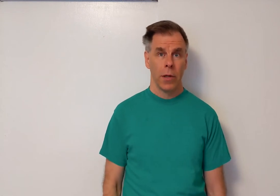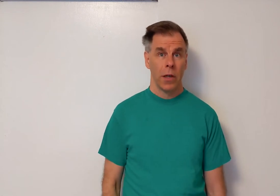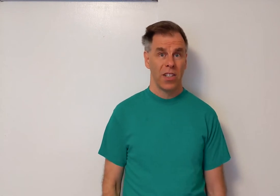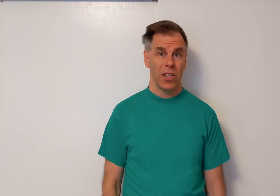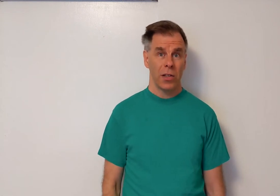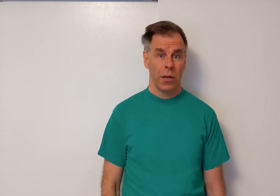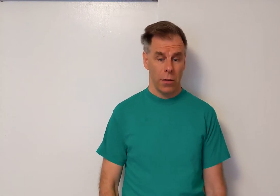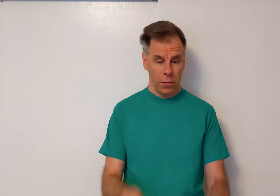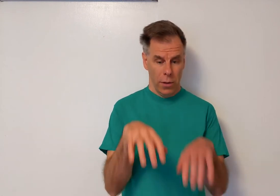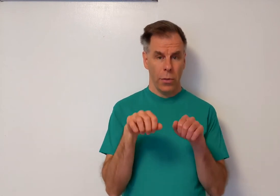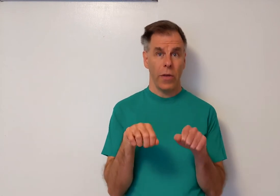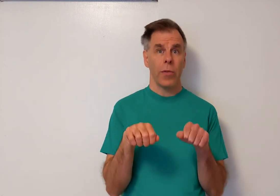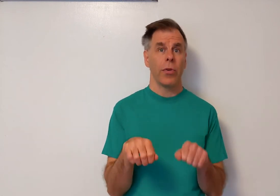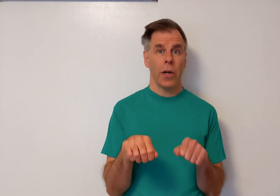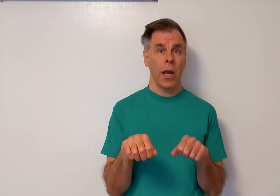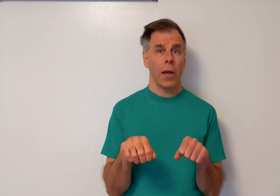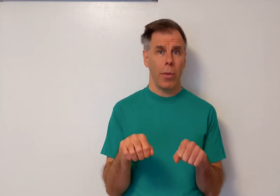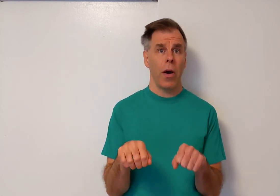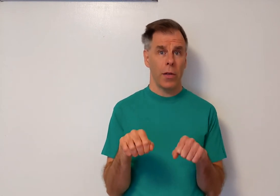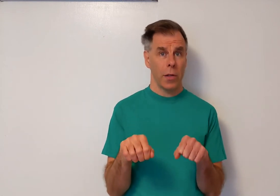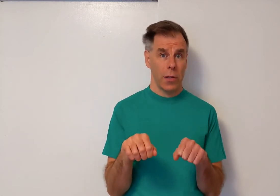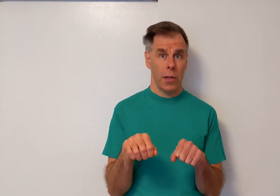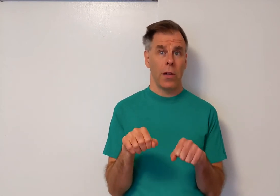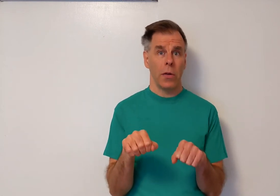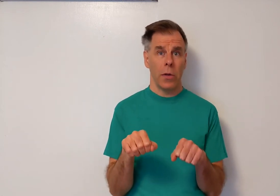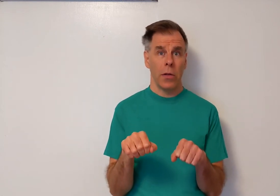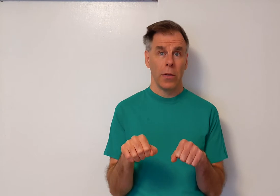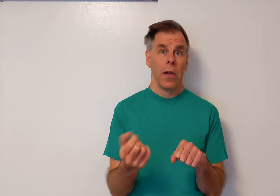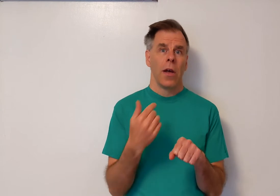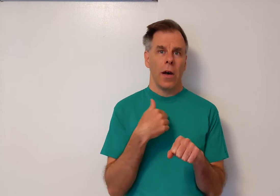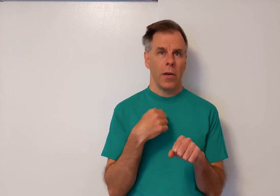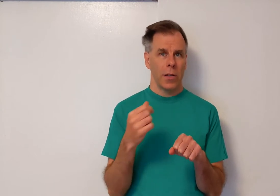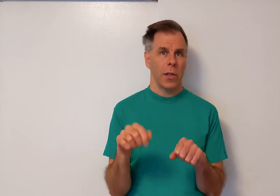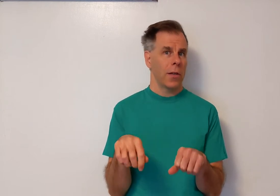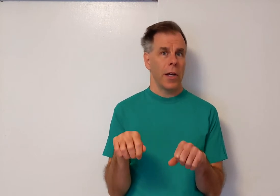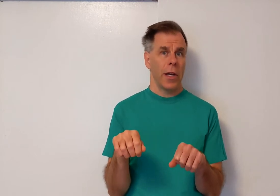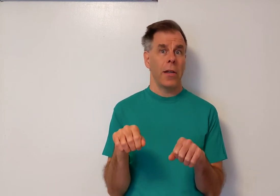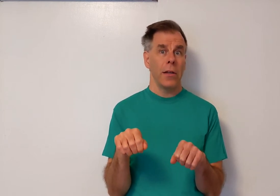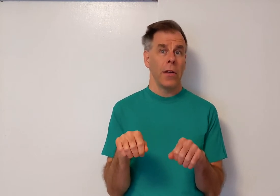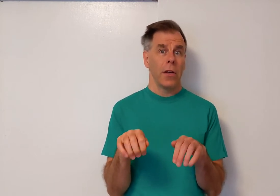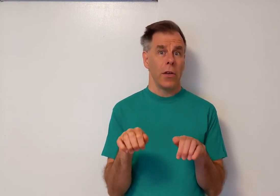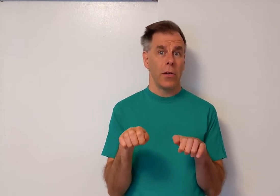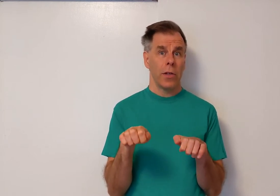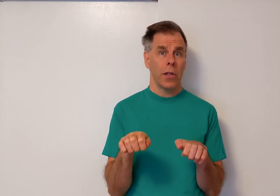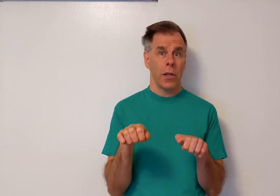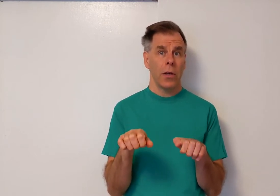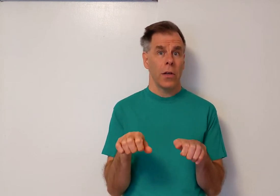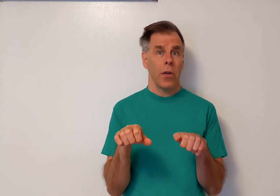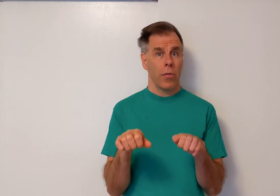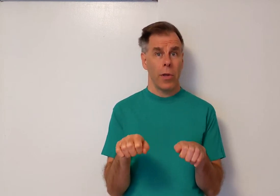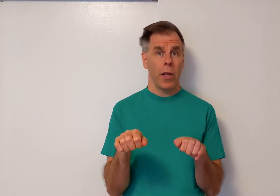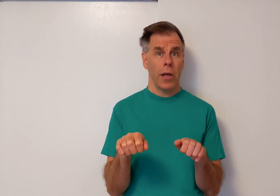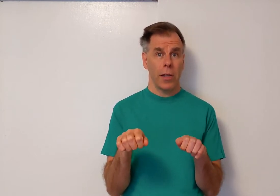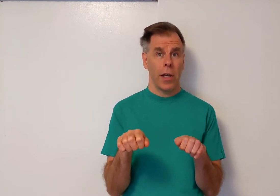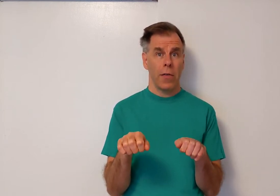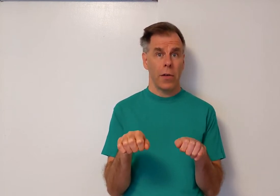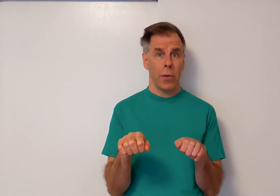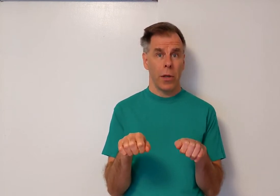To start, we have to put our hand paws on the steering wheel. I'll sing a line, you sing three lines after me.